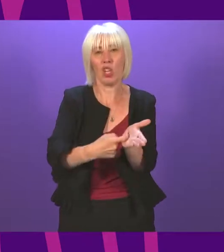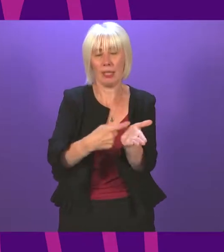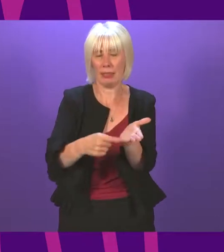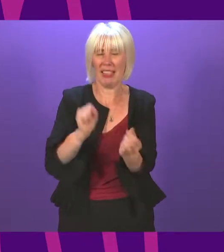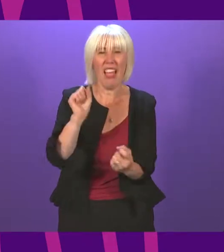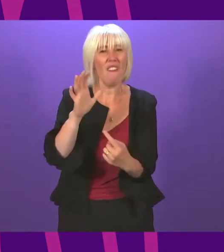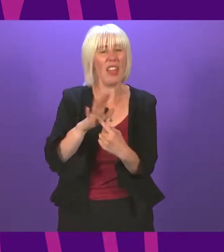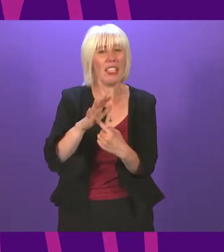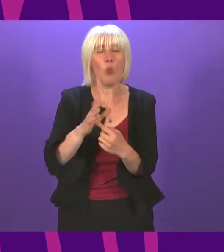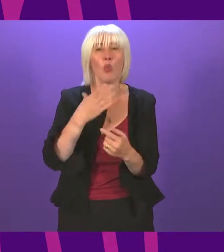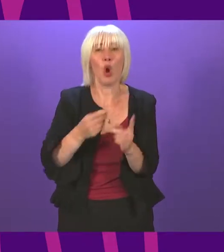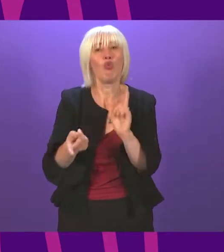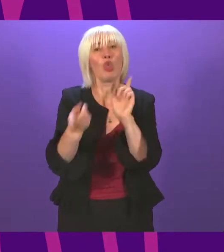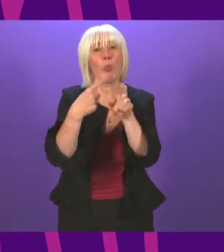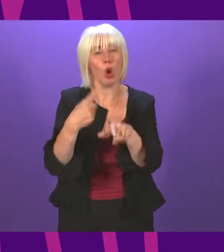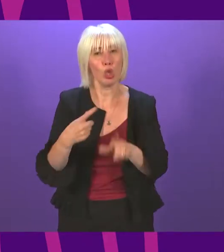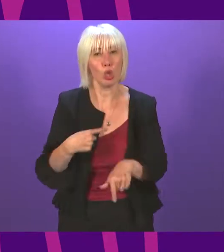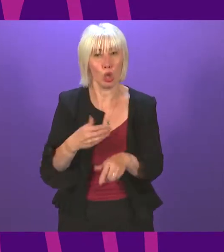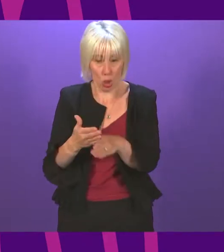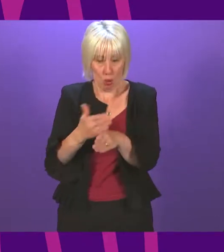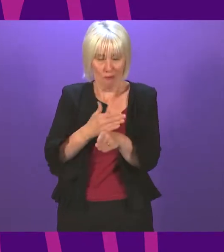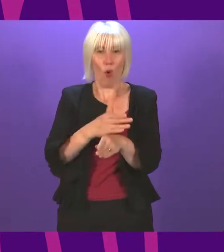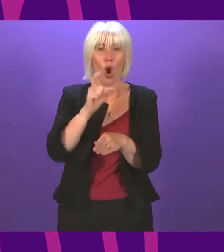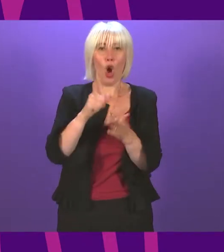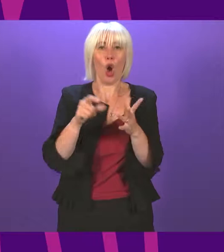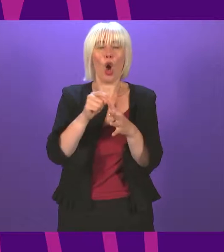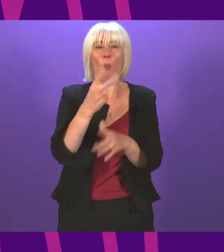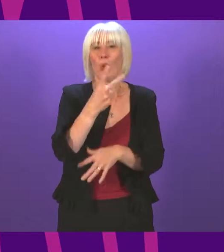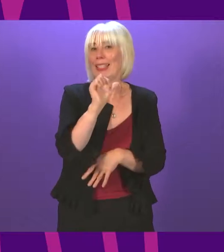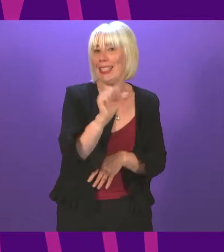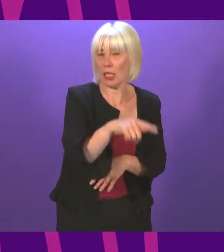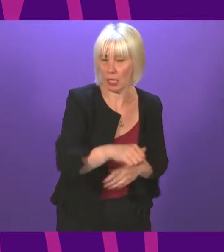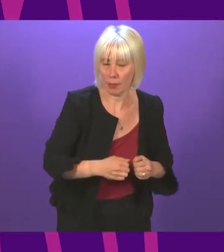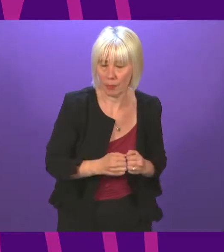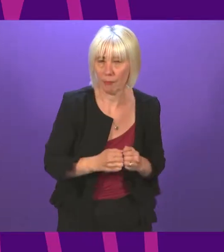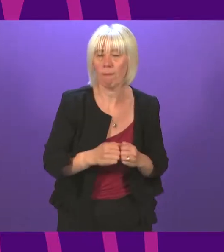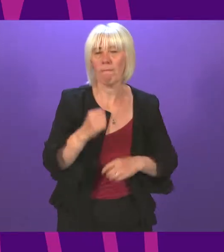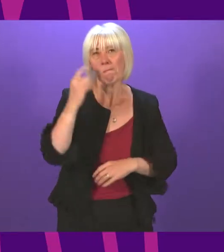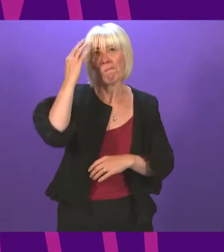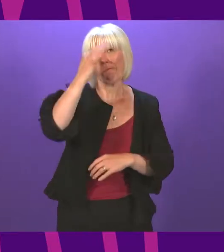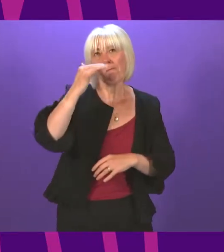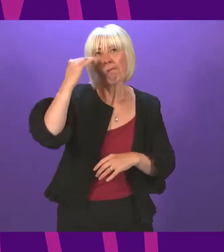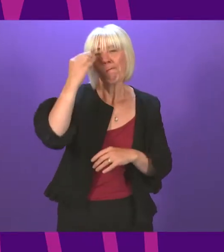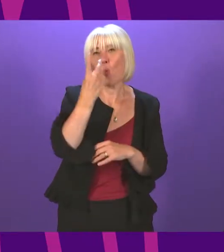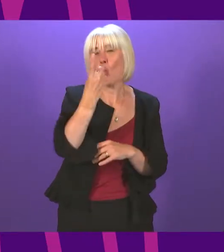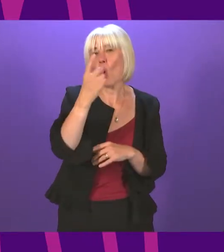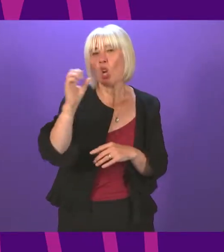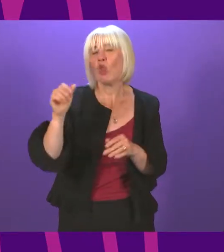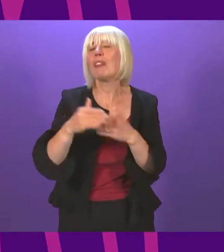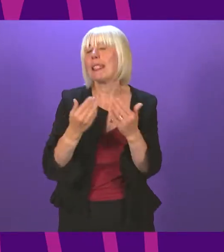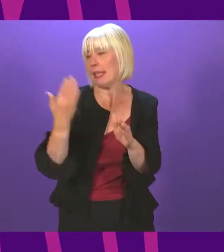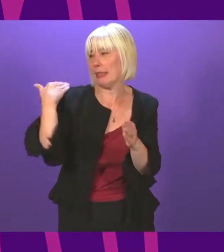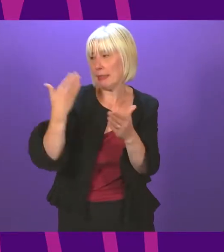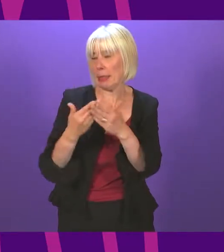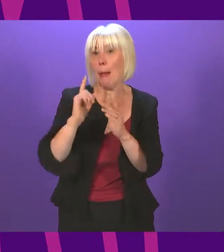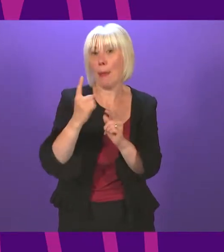we see a meaningful response to these in the run-up to COP26. While reflecting on the past 100 days, is worth stating that the